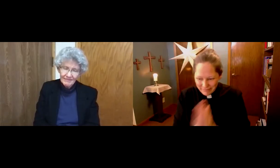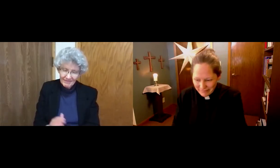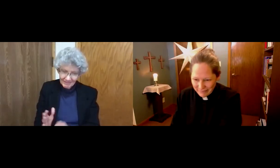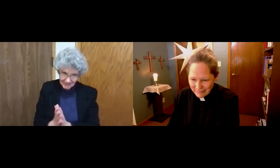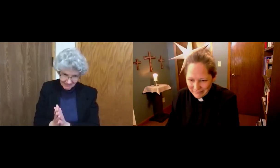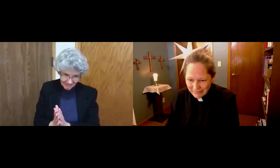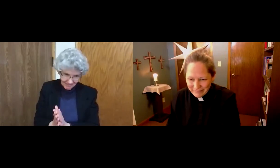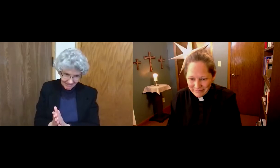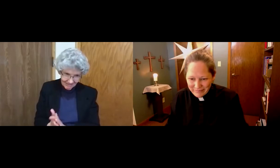Amen.